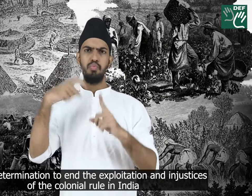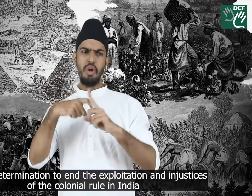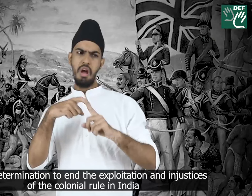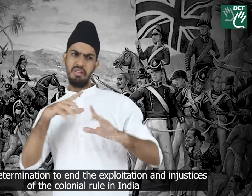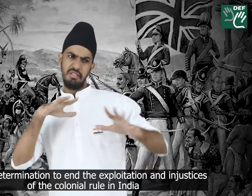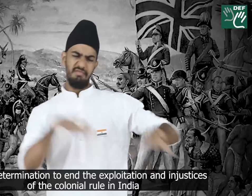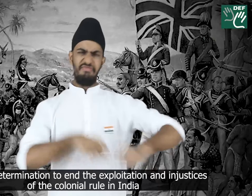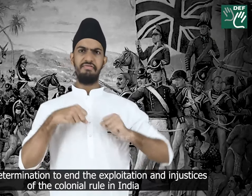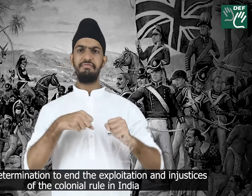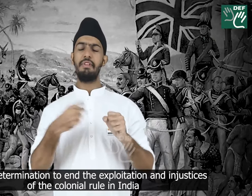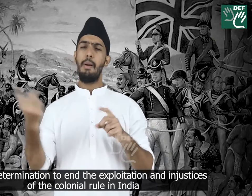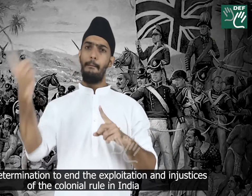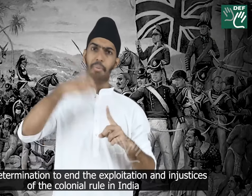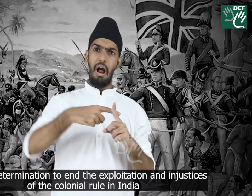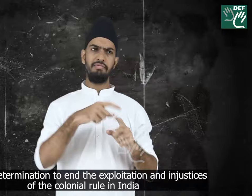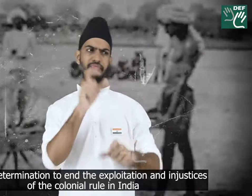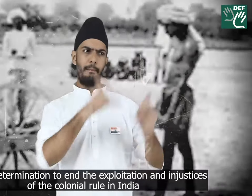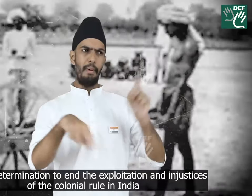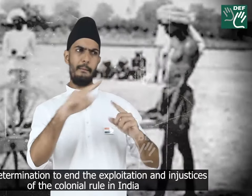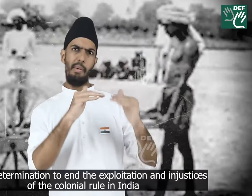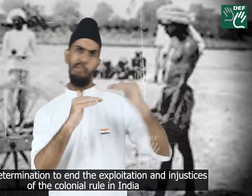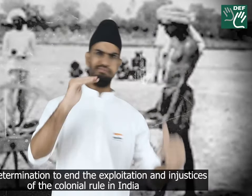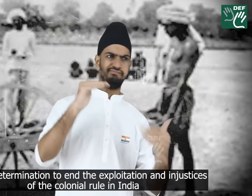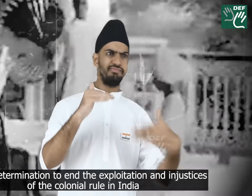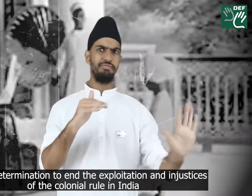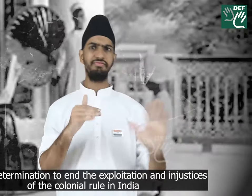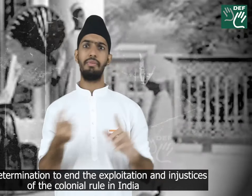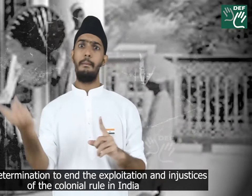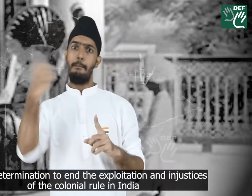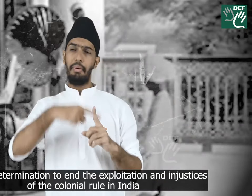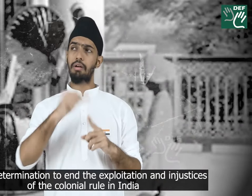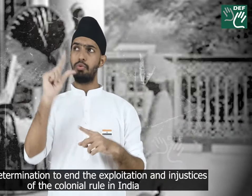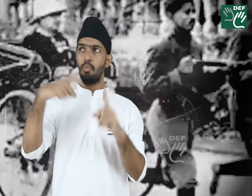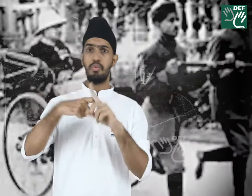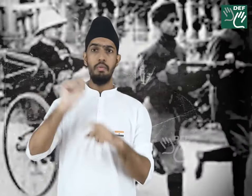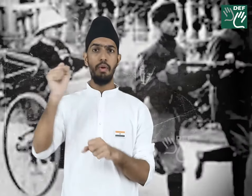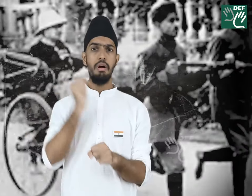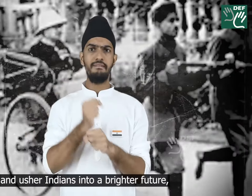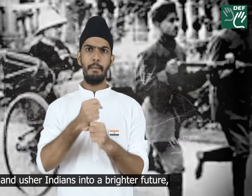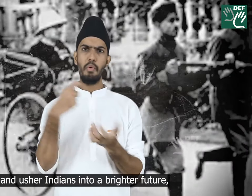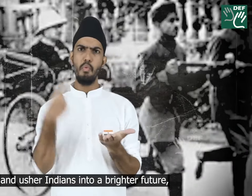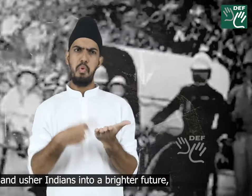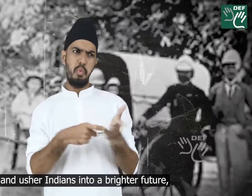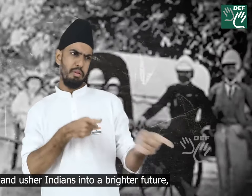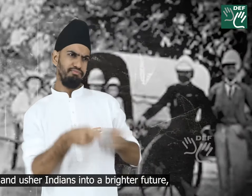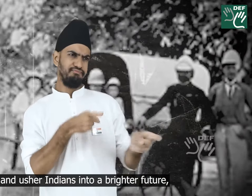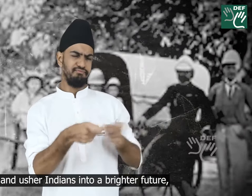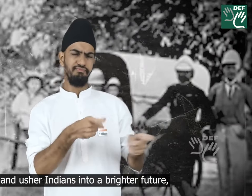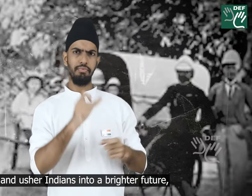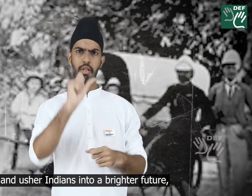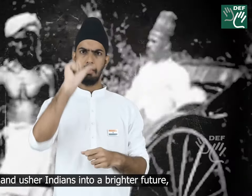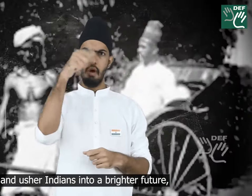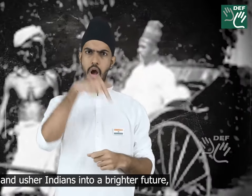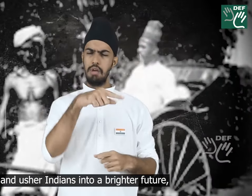the exploitation and injustices of the colonial rule in India and ushering Indians into a brighter future.